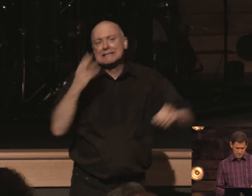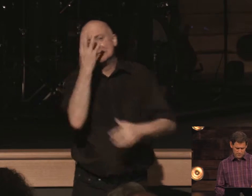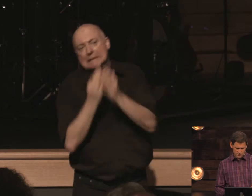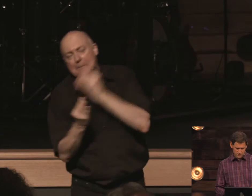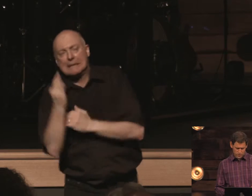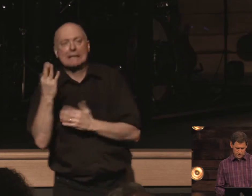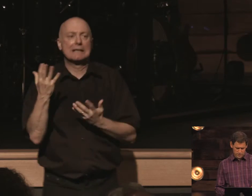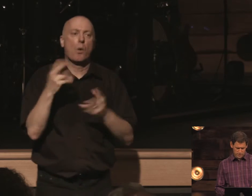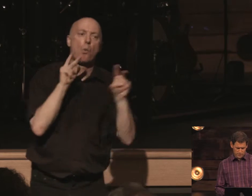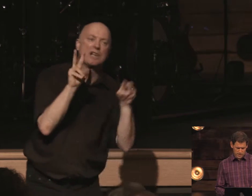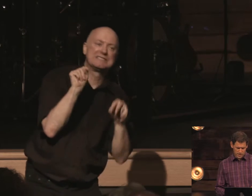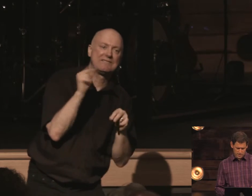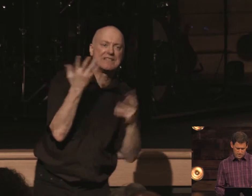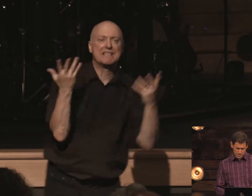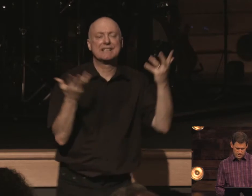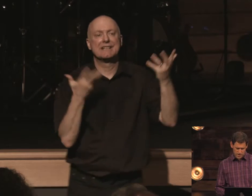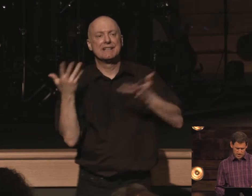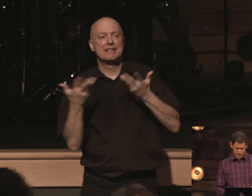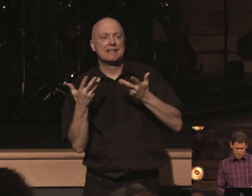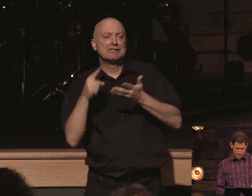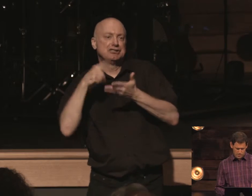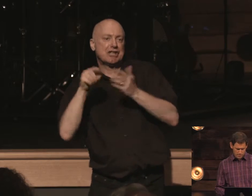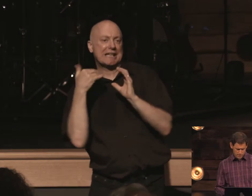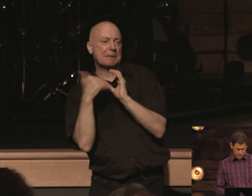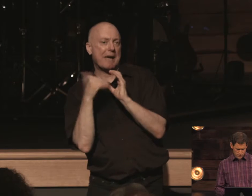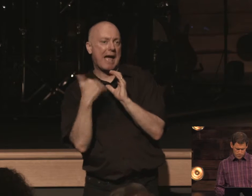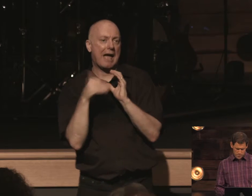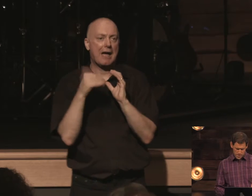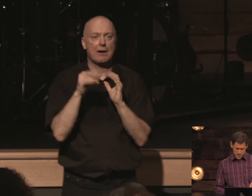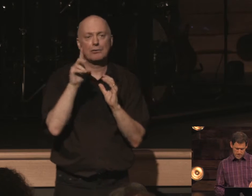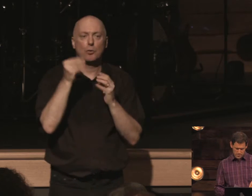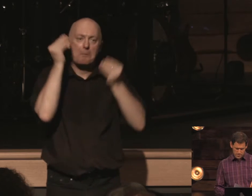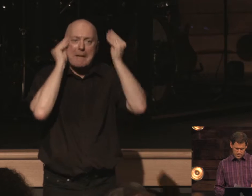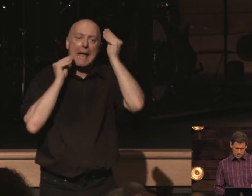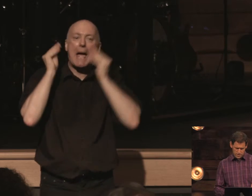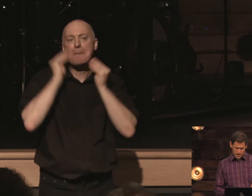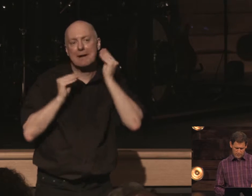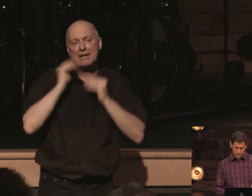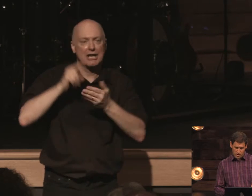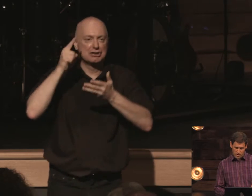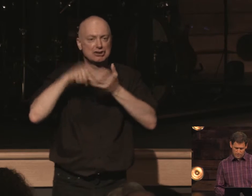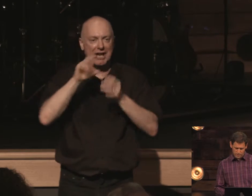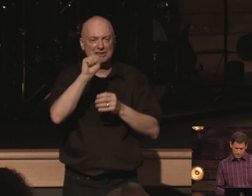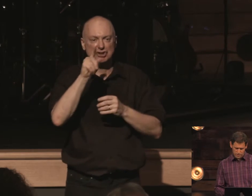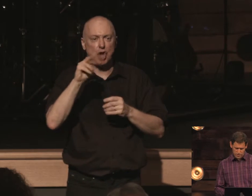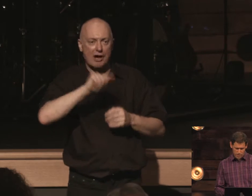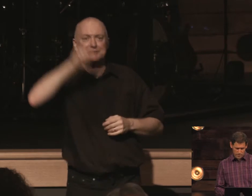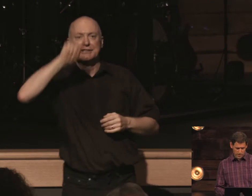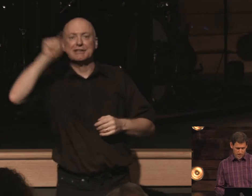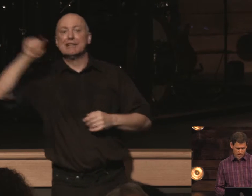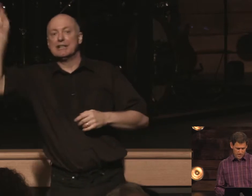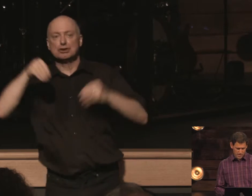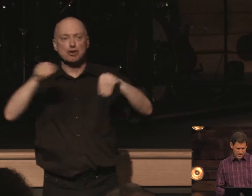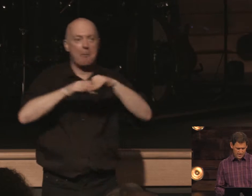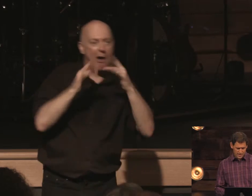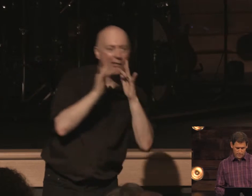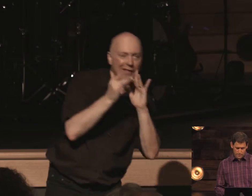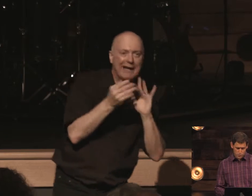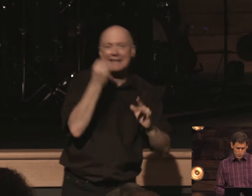watch tv check email do my makeup check stocks shop online eat food